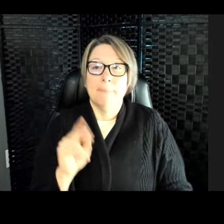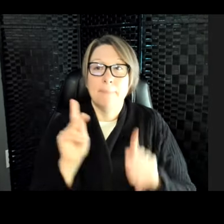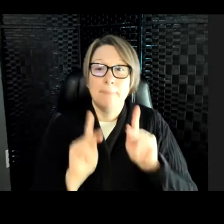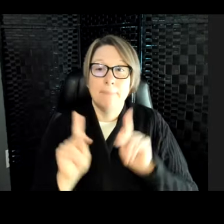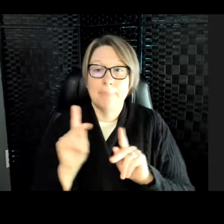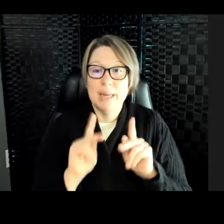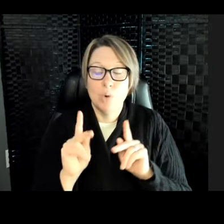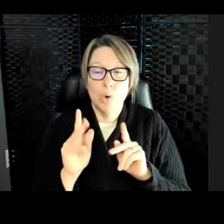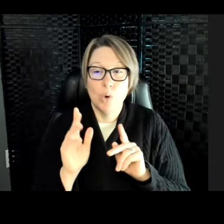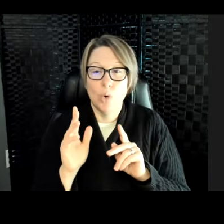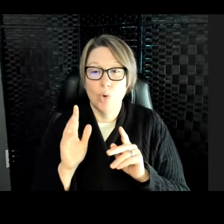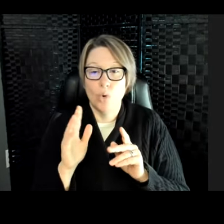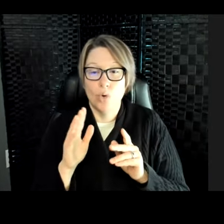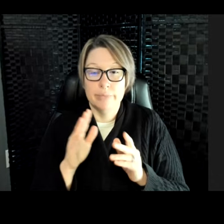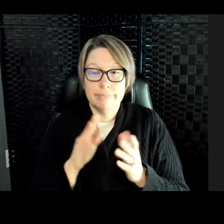walking through or knocking them down.